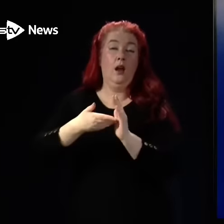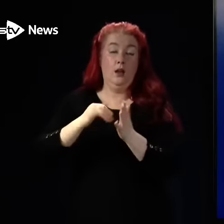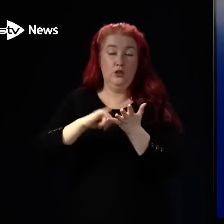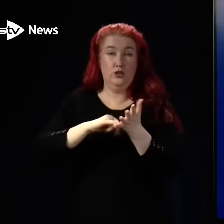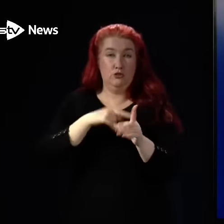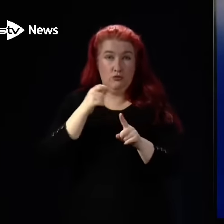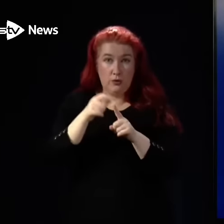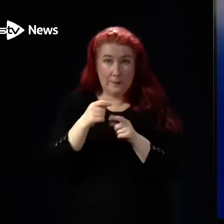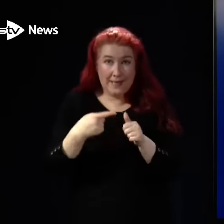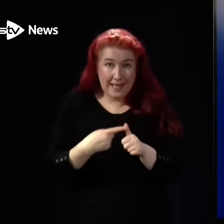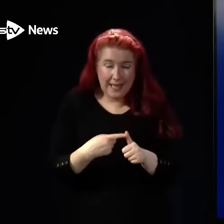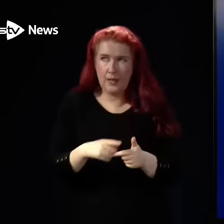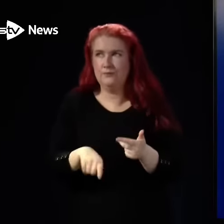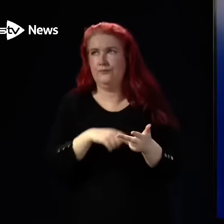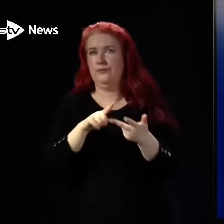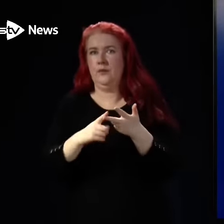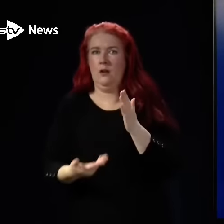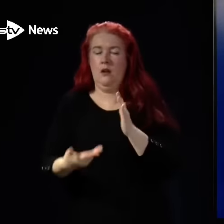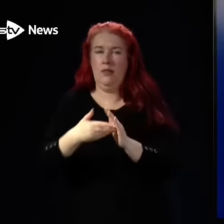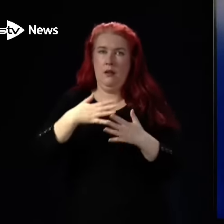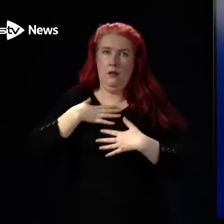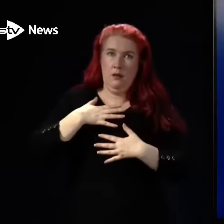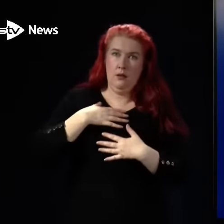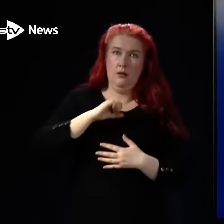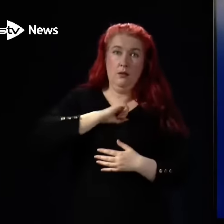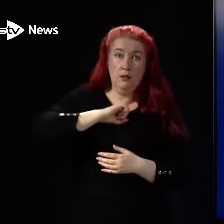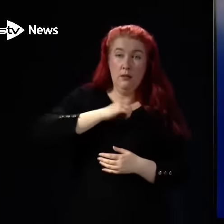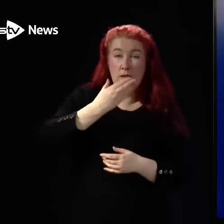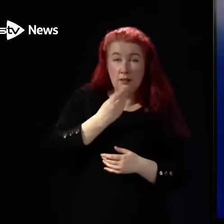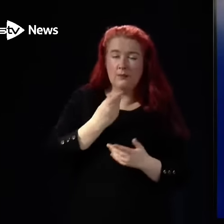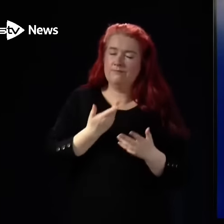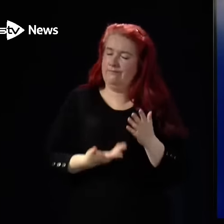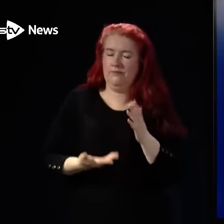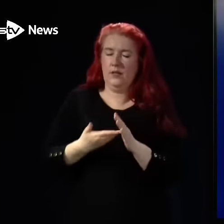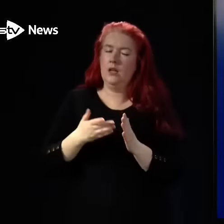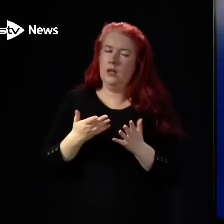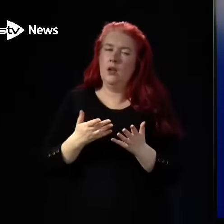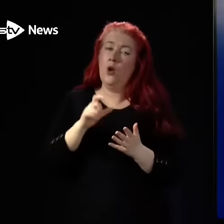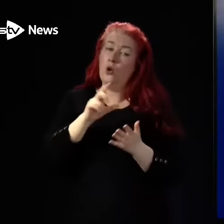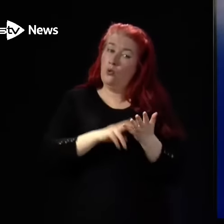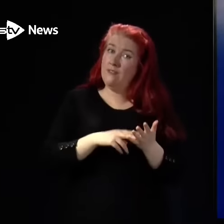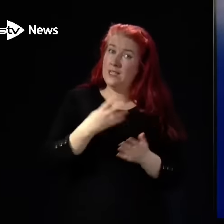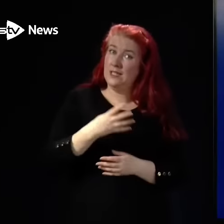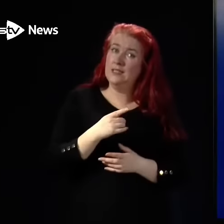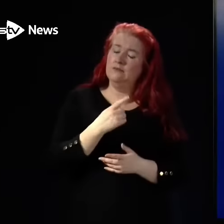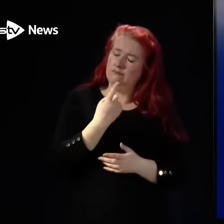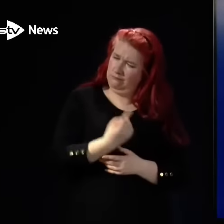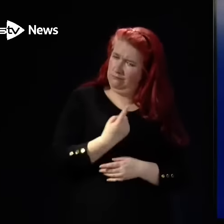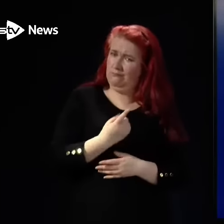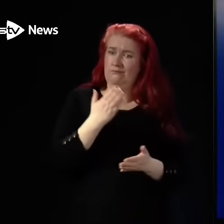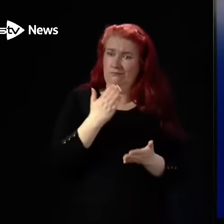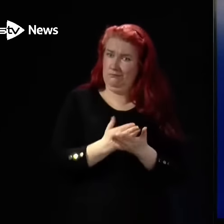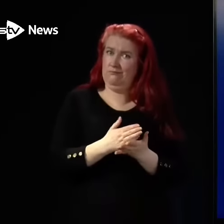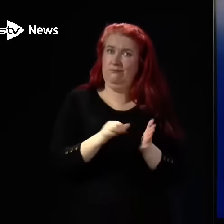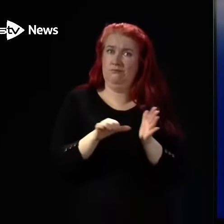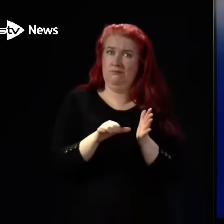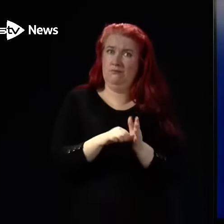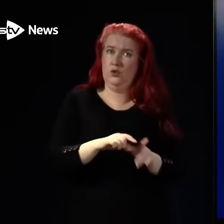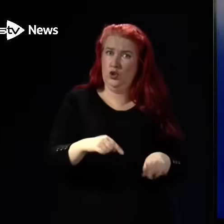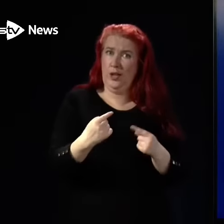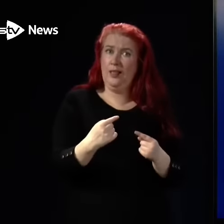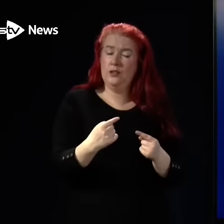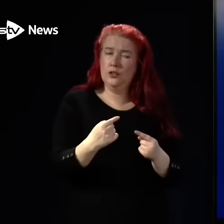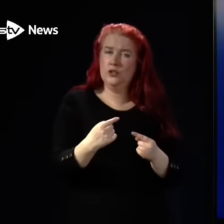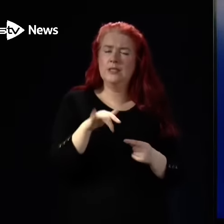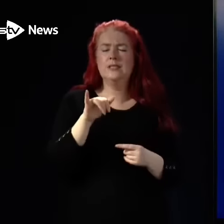respiratory viruses. COVID continues to pose a real challenge, even although the vaccines have reduced the